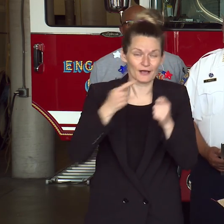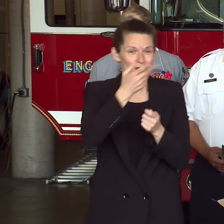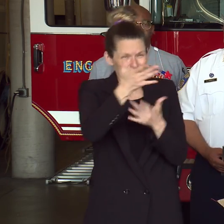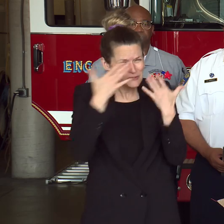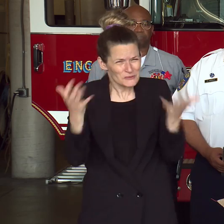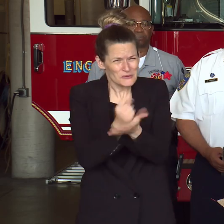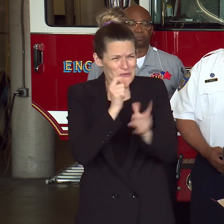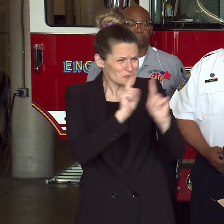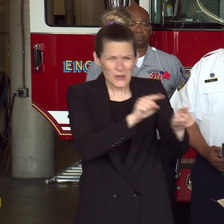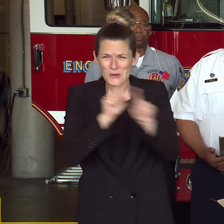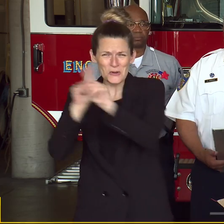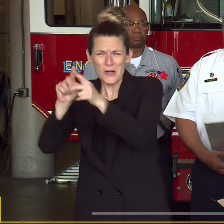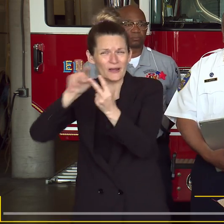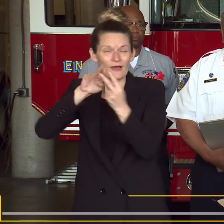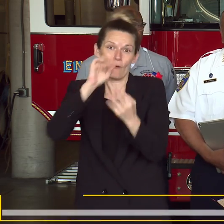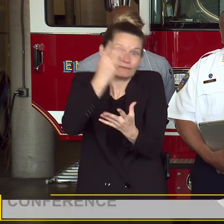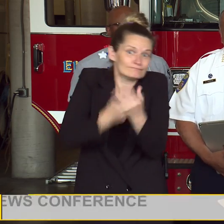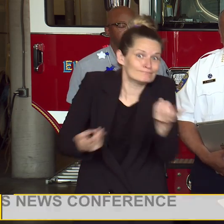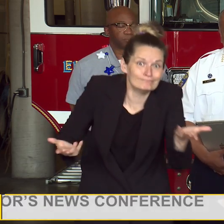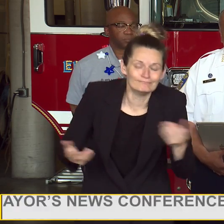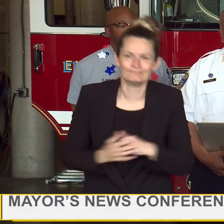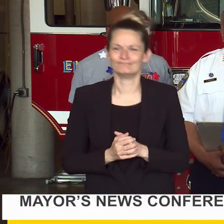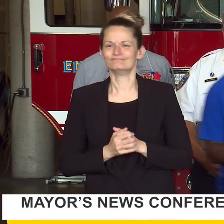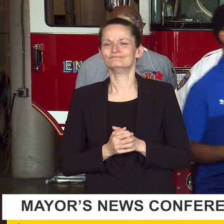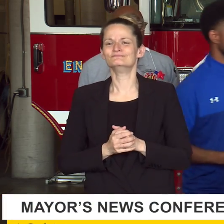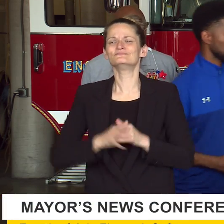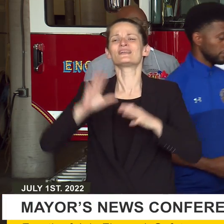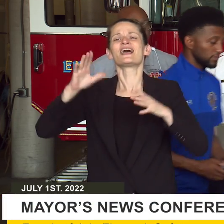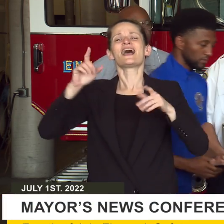I'll turn it over to our Councilor President, Councilor President Mosby.